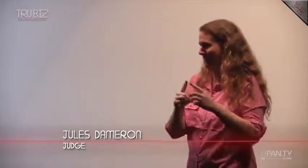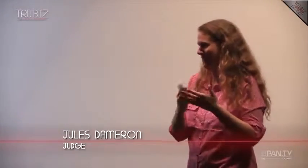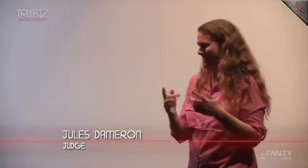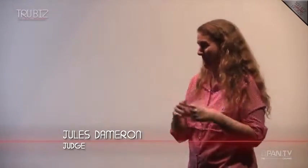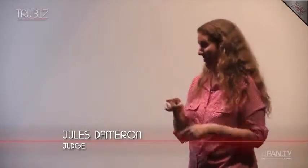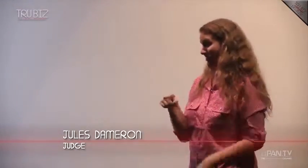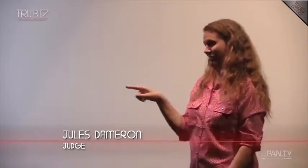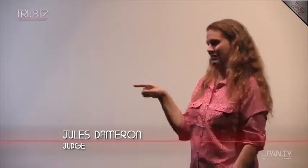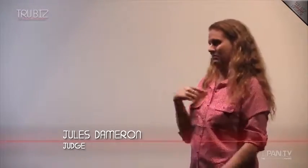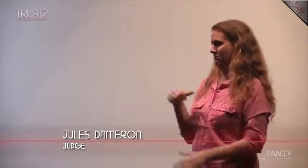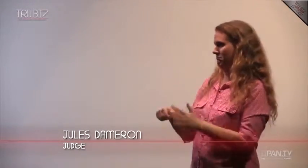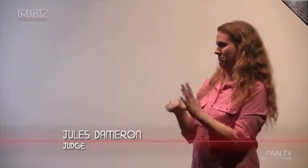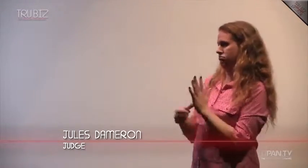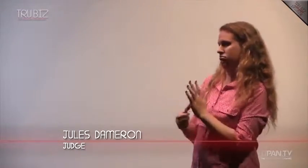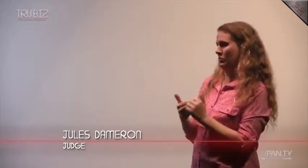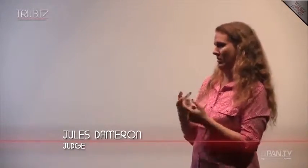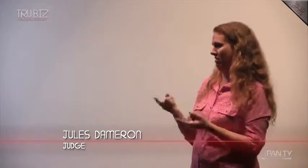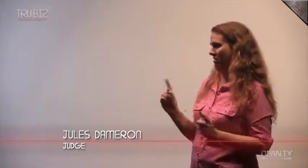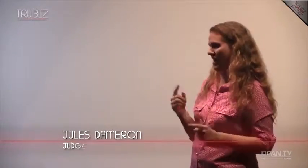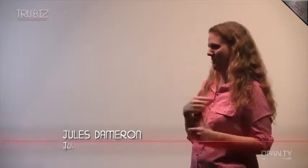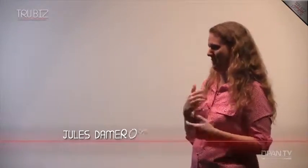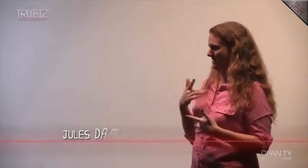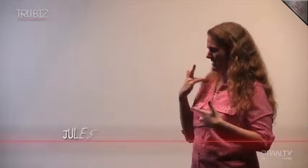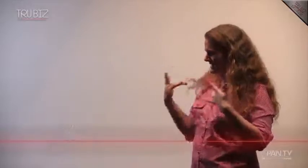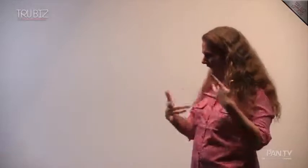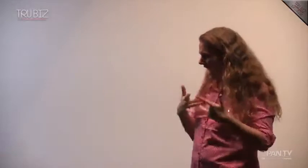made many different things, and I'm so impressed with all that I've seen here.